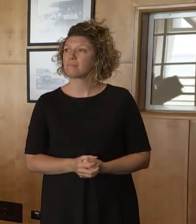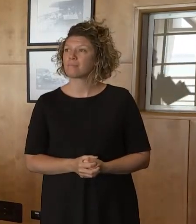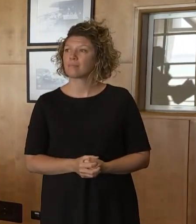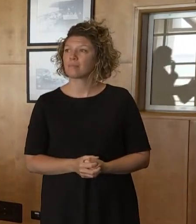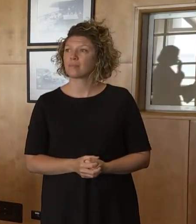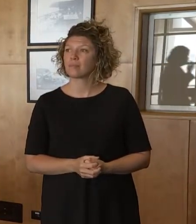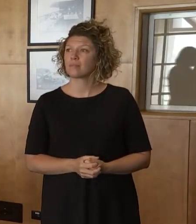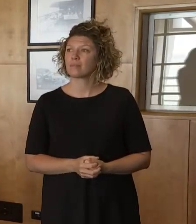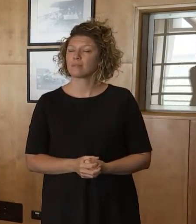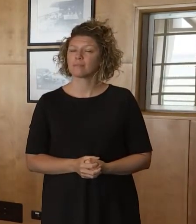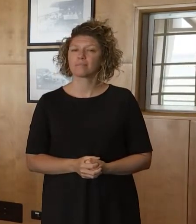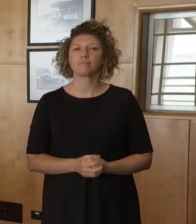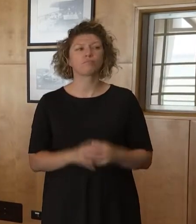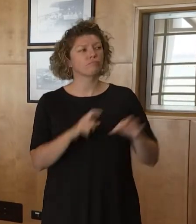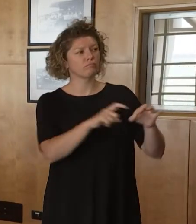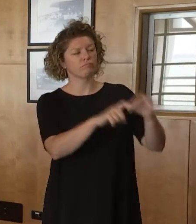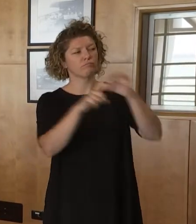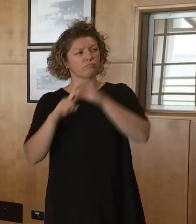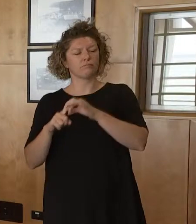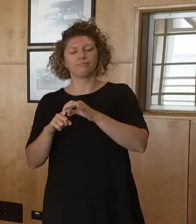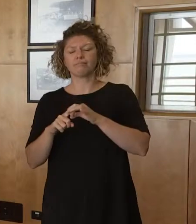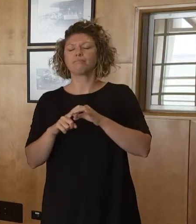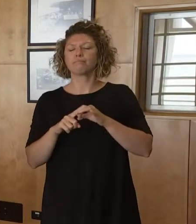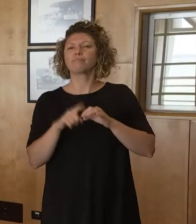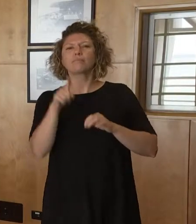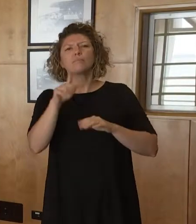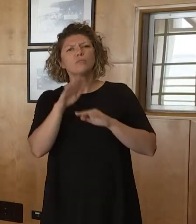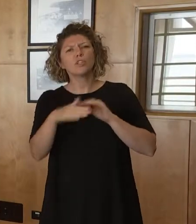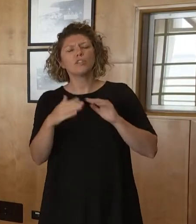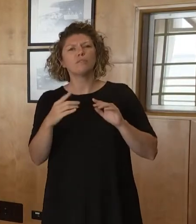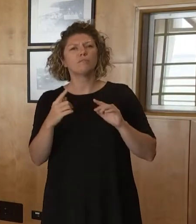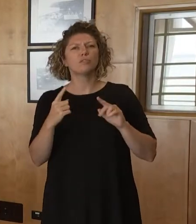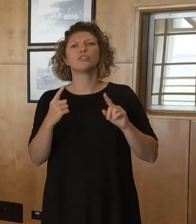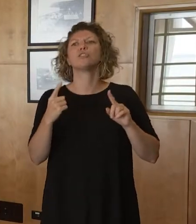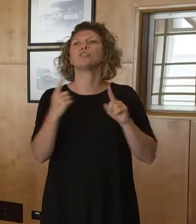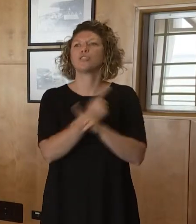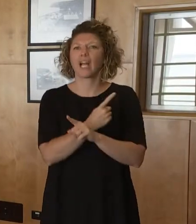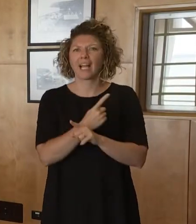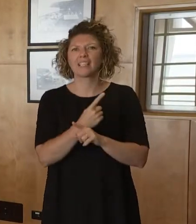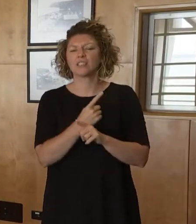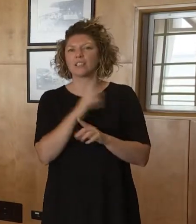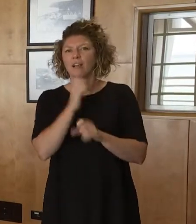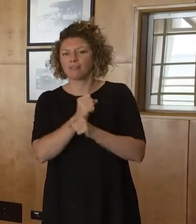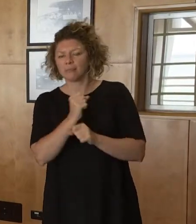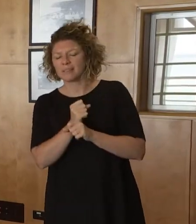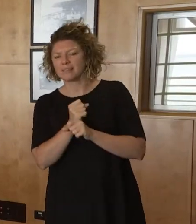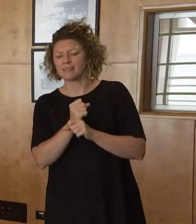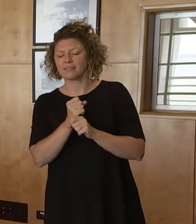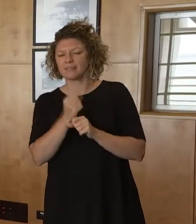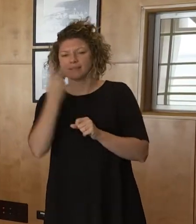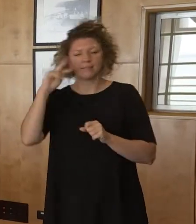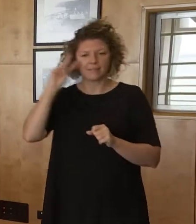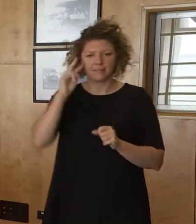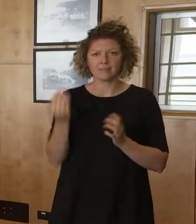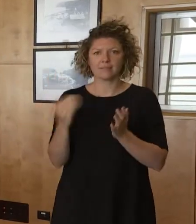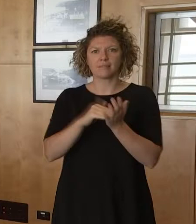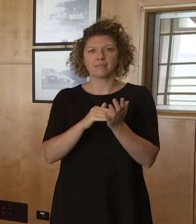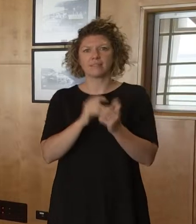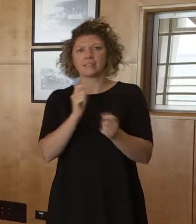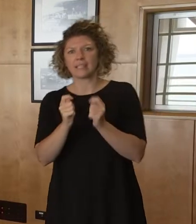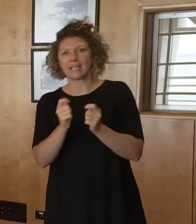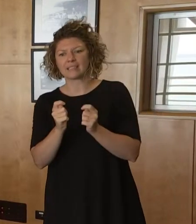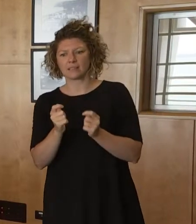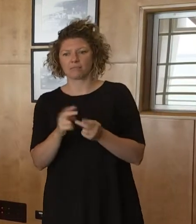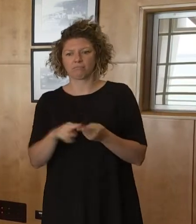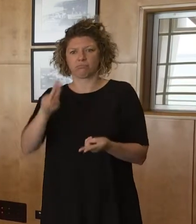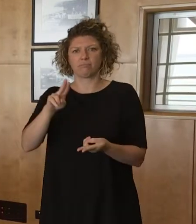course. Just with regards to changing everyday things that the NT government is coming out and adding 100 tests to the day